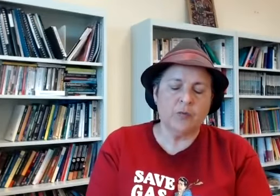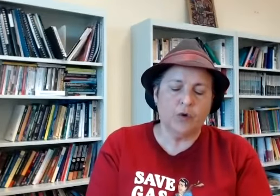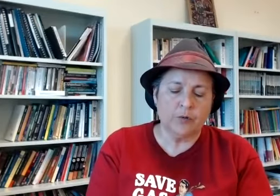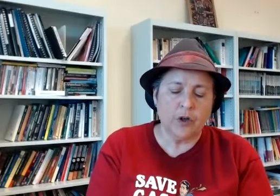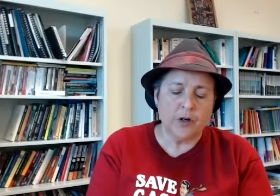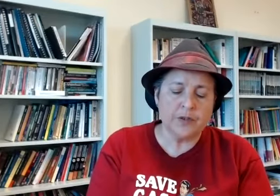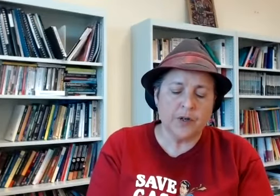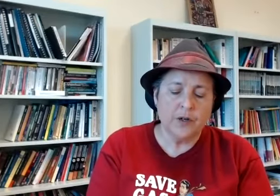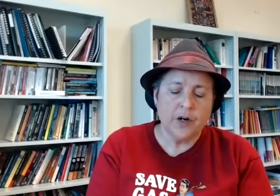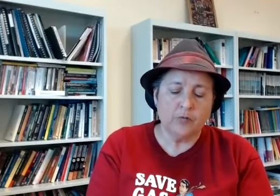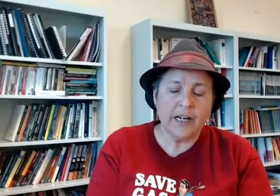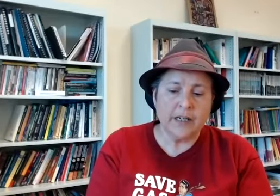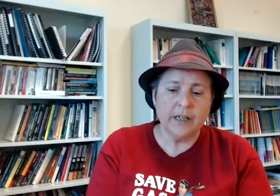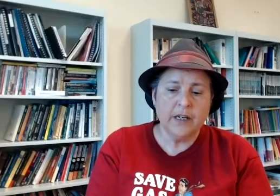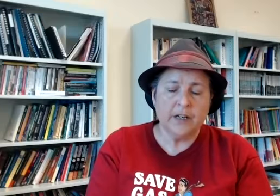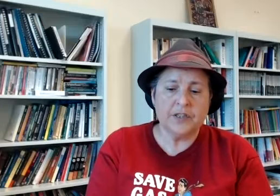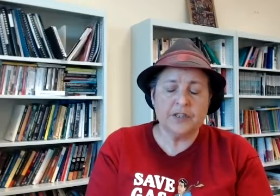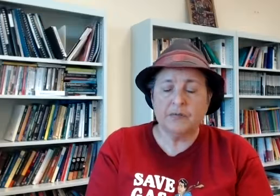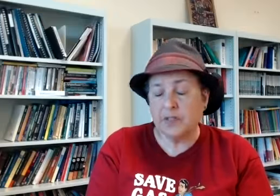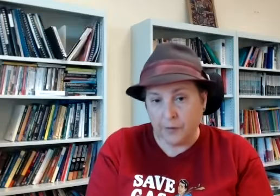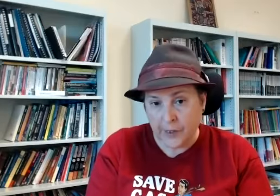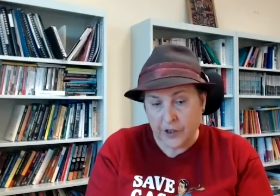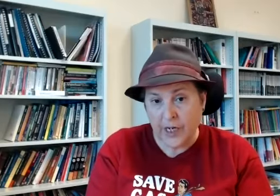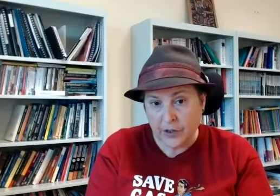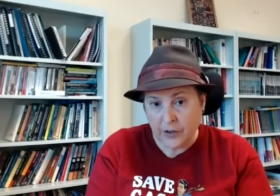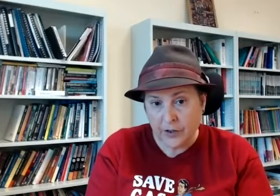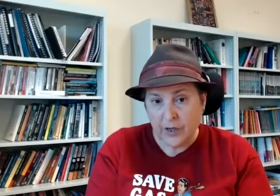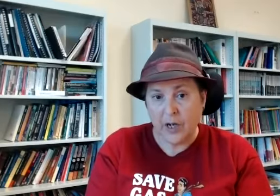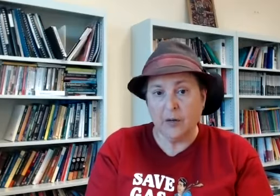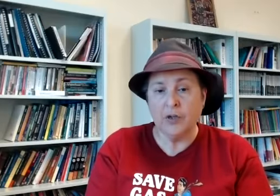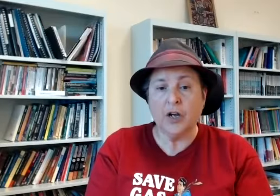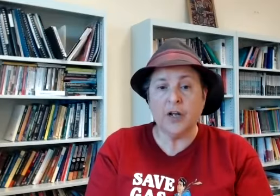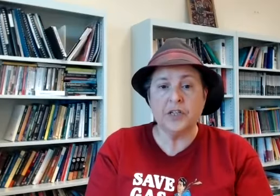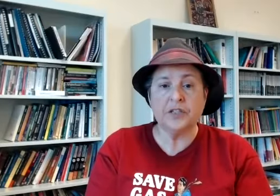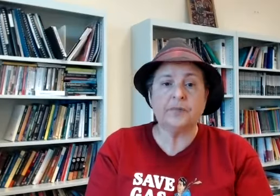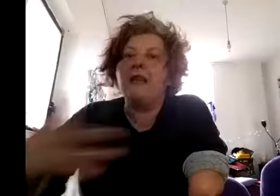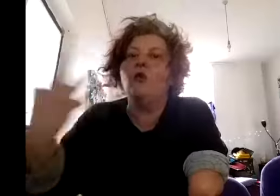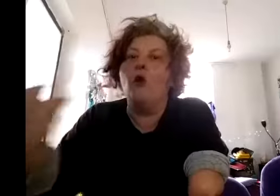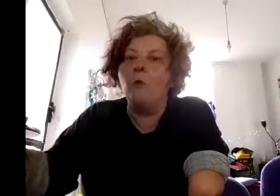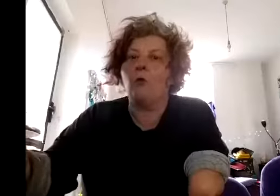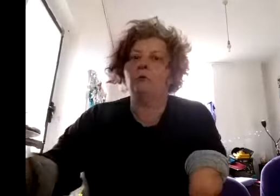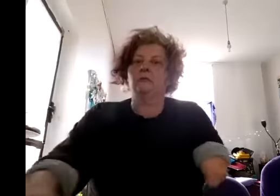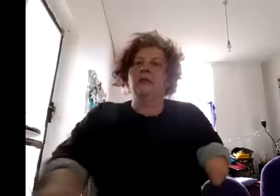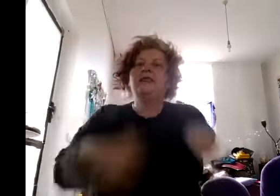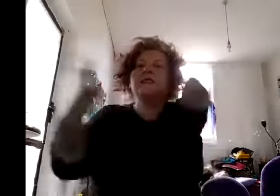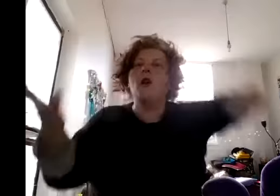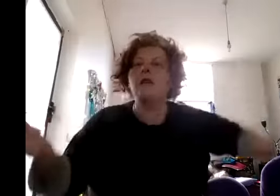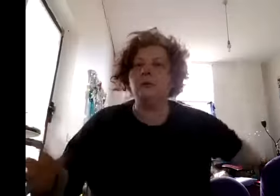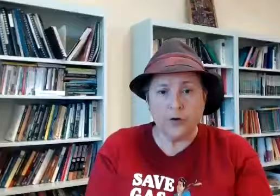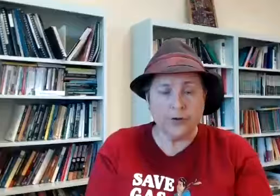work it relies on a ranking a system of differentiation that we regard as being normal yep a system of deferral that